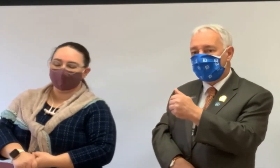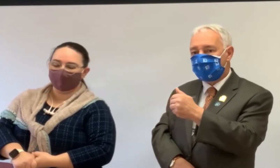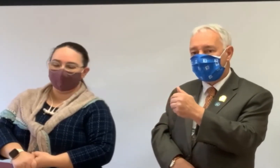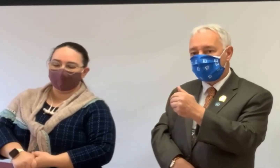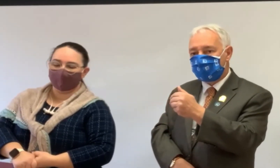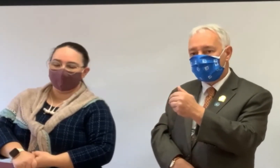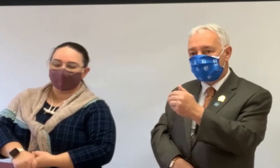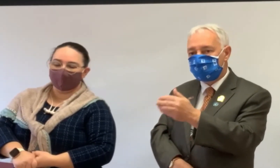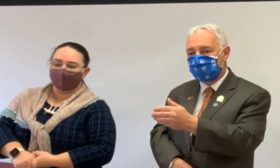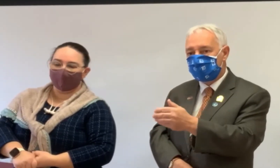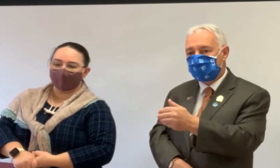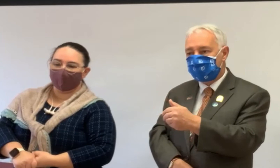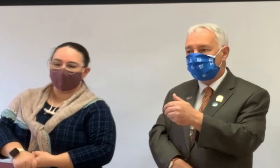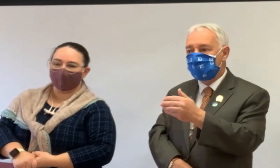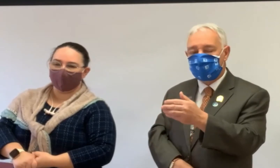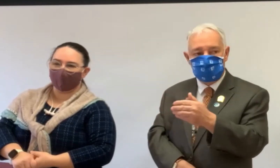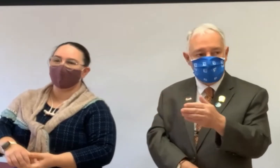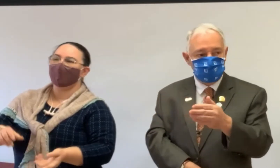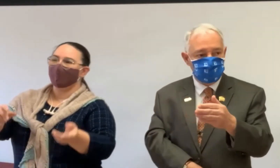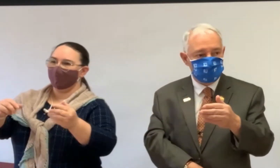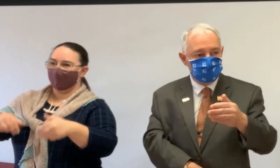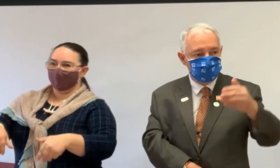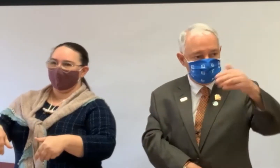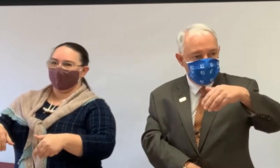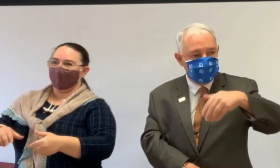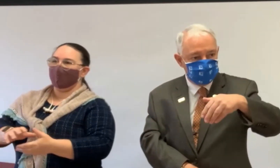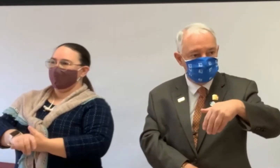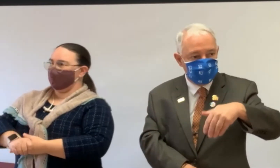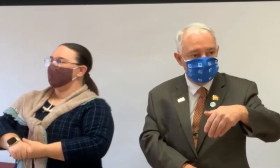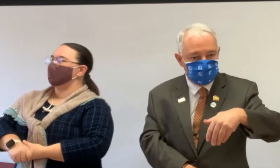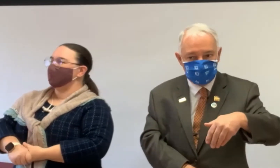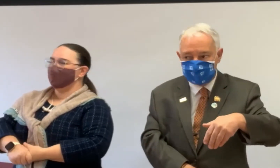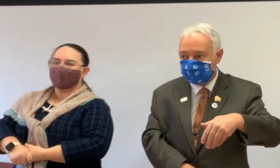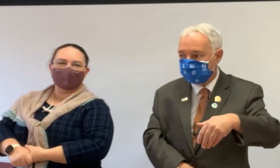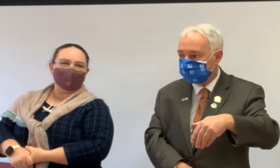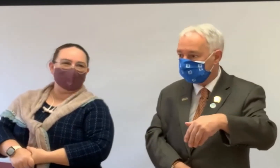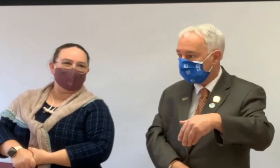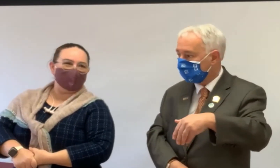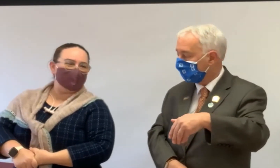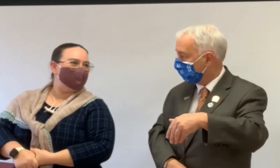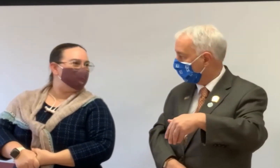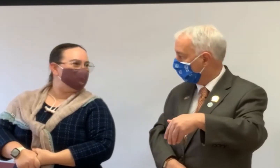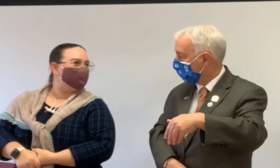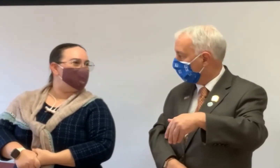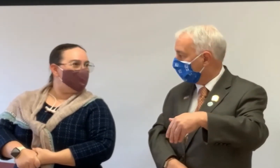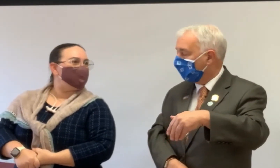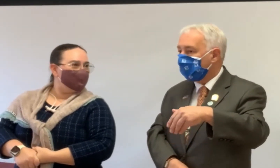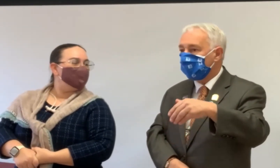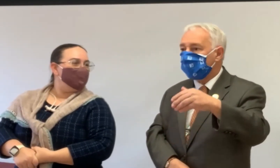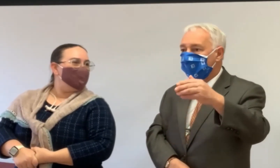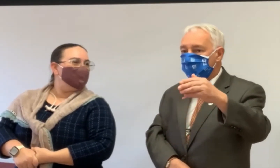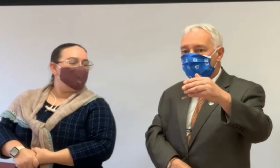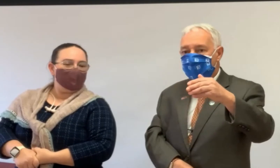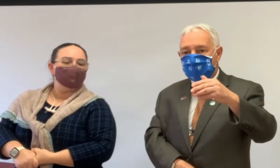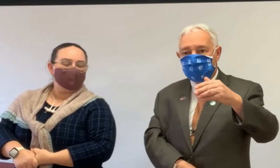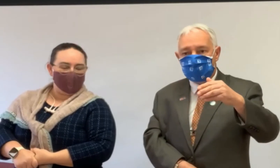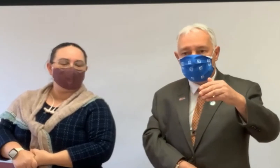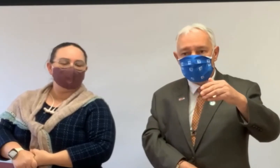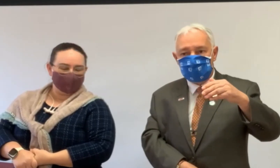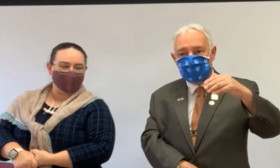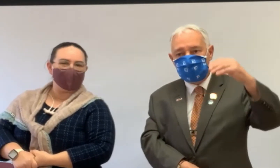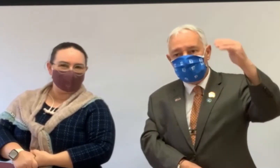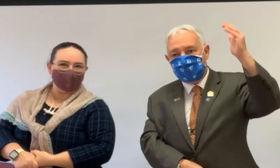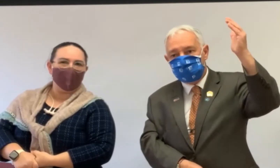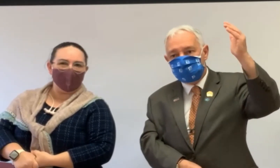about using the reverse mortgage proceeds to stay in the same property. wanted to talk about. Yep. You might want to,